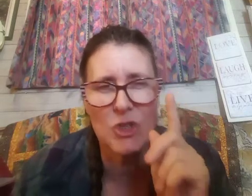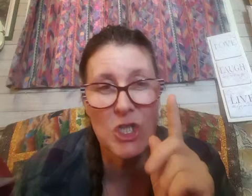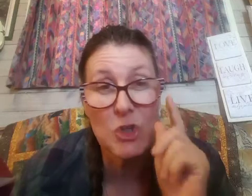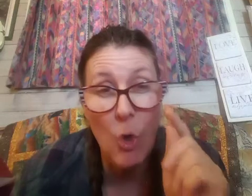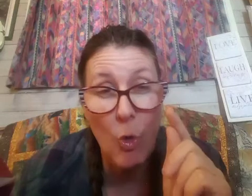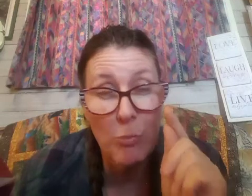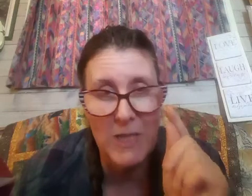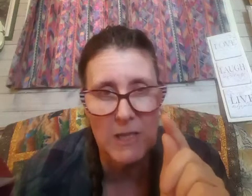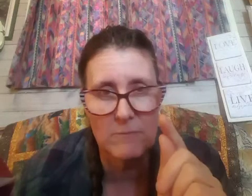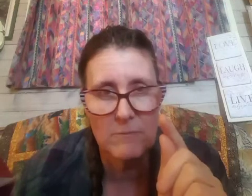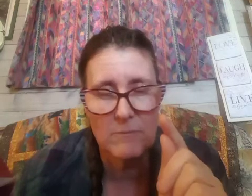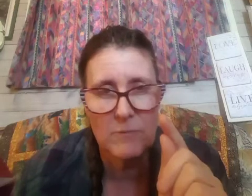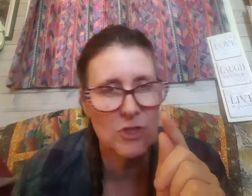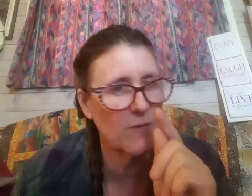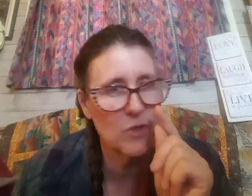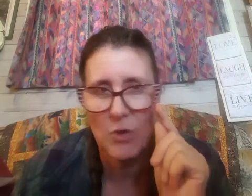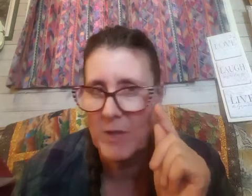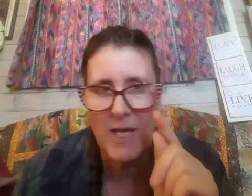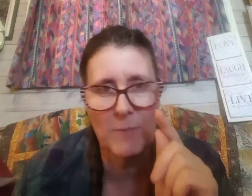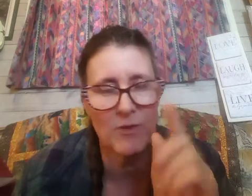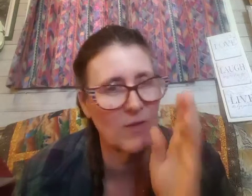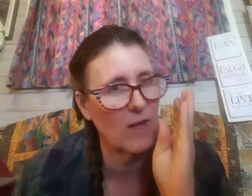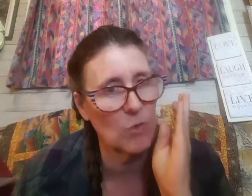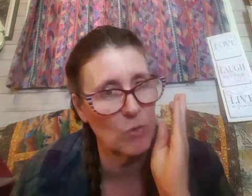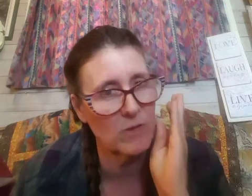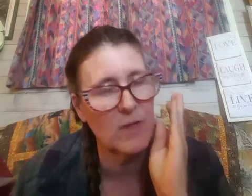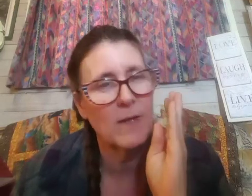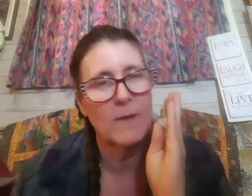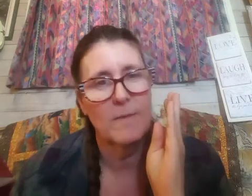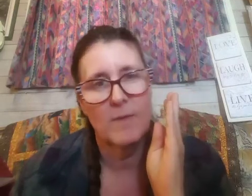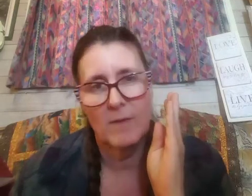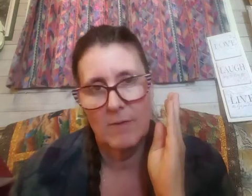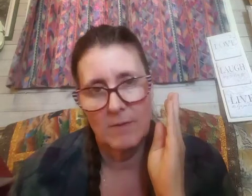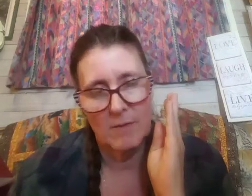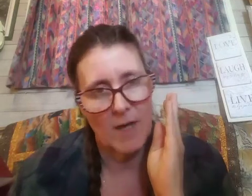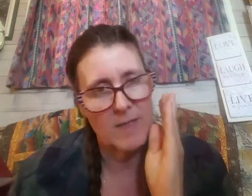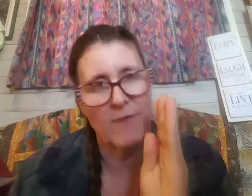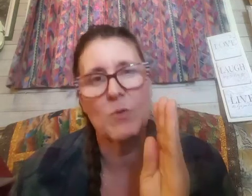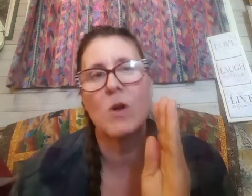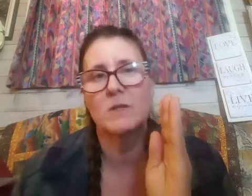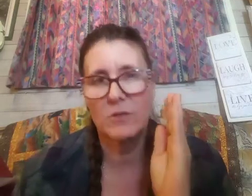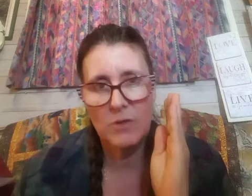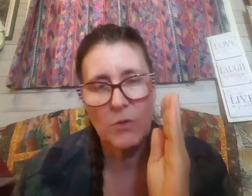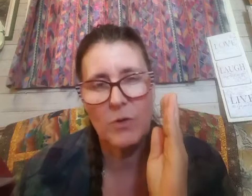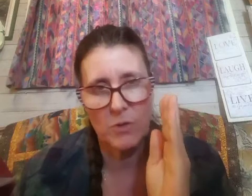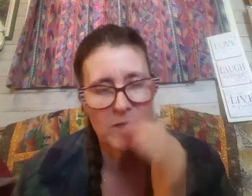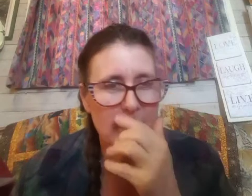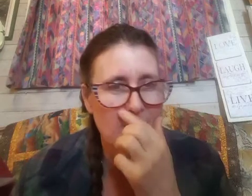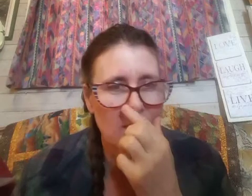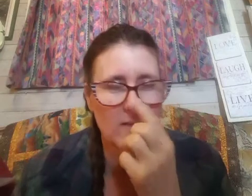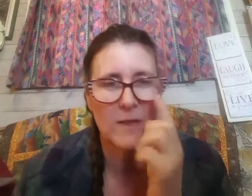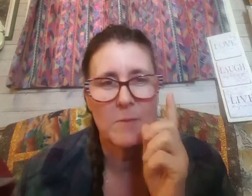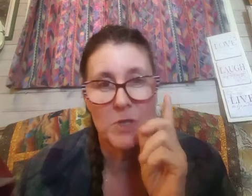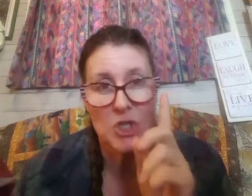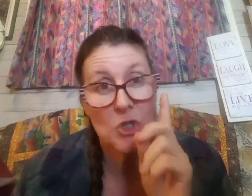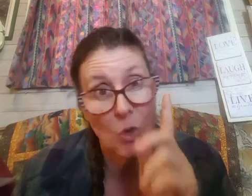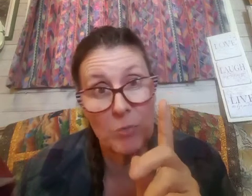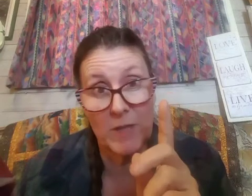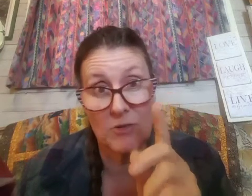and she told me she never told me names because i told her i never wanted to know the gory details but she told me and